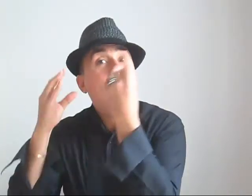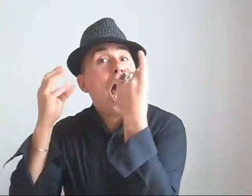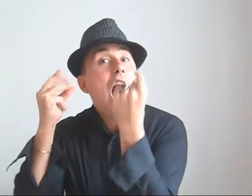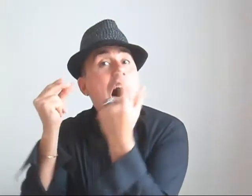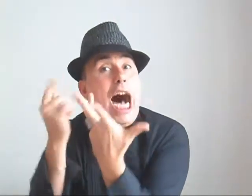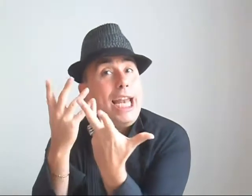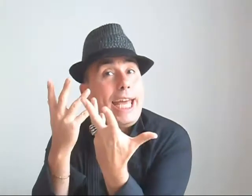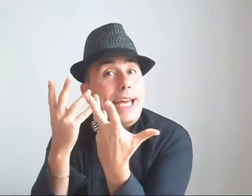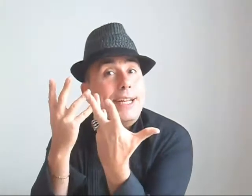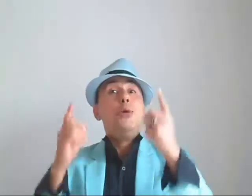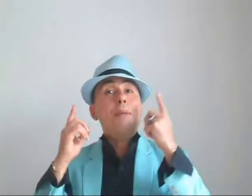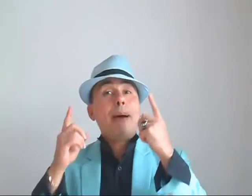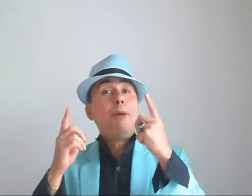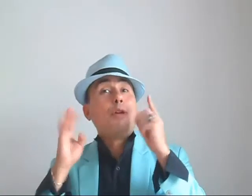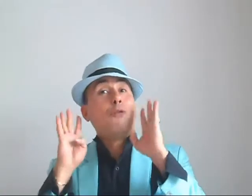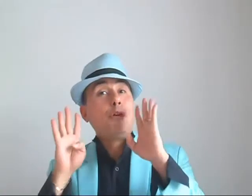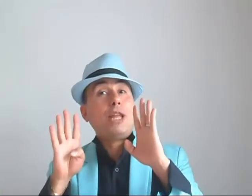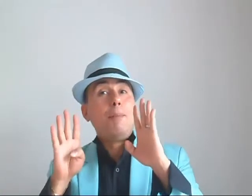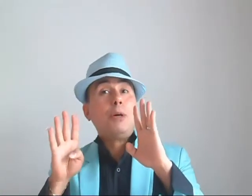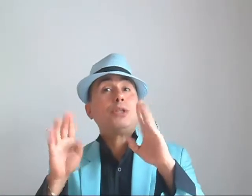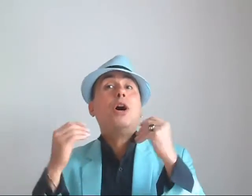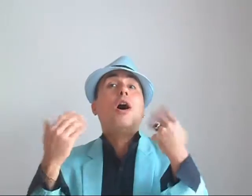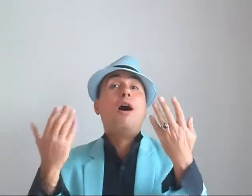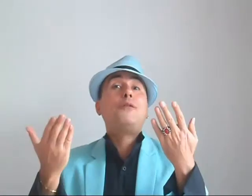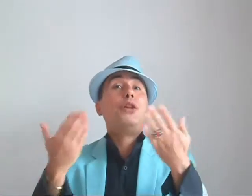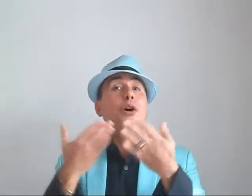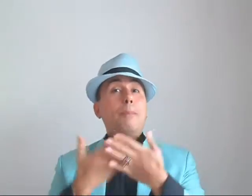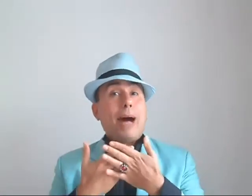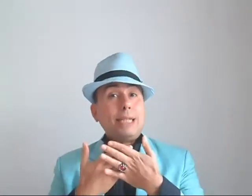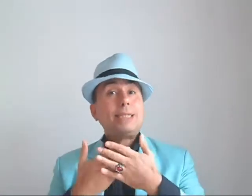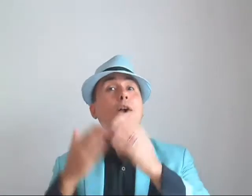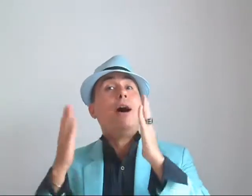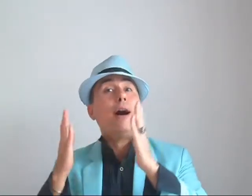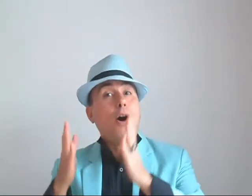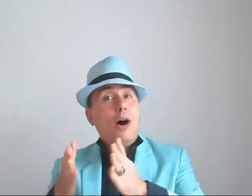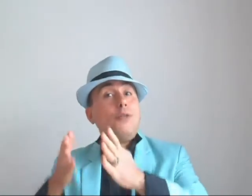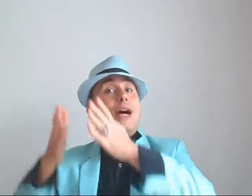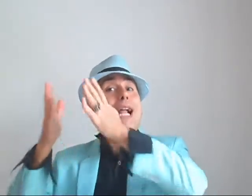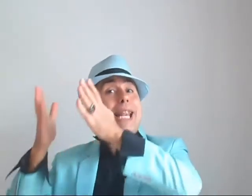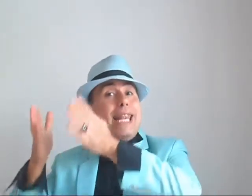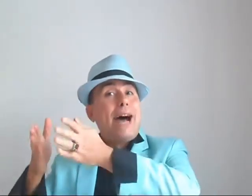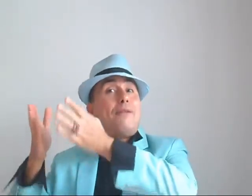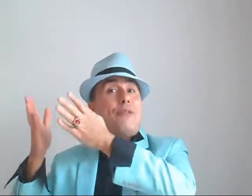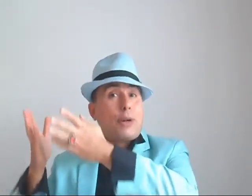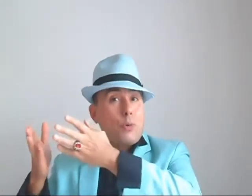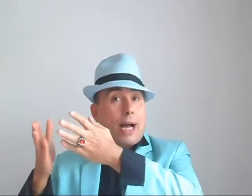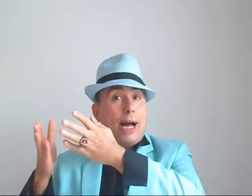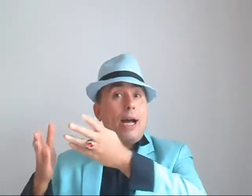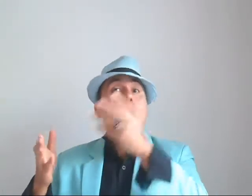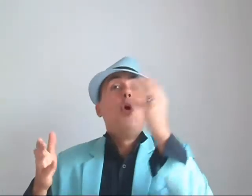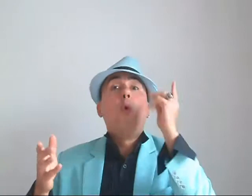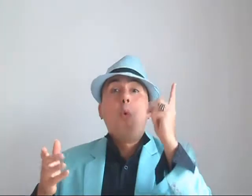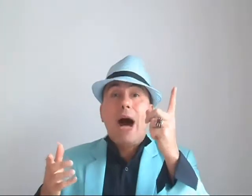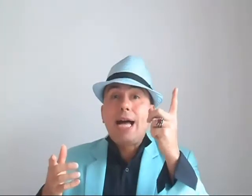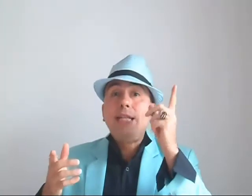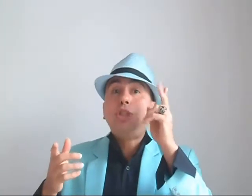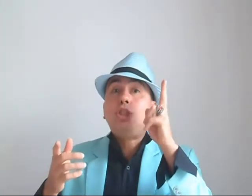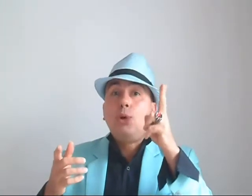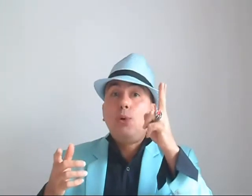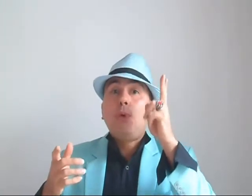Ale! Remember the four tempos of the compás of la farruca. One, two,